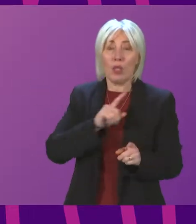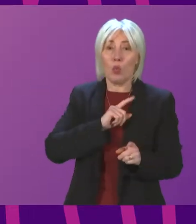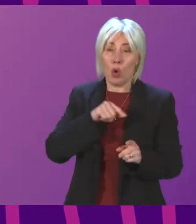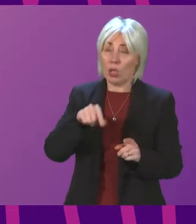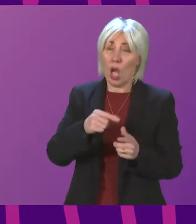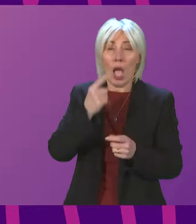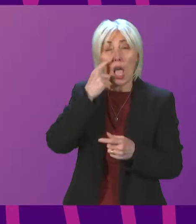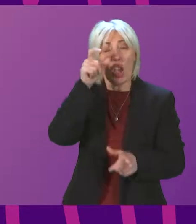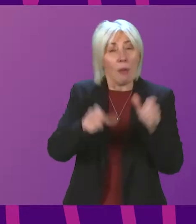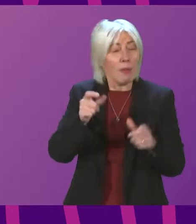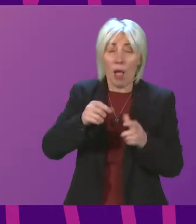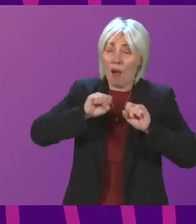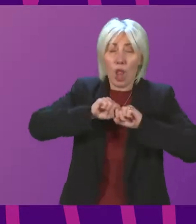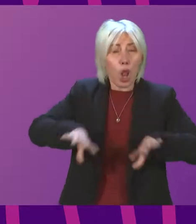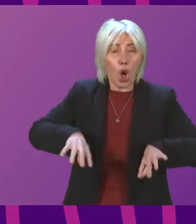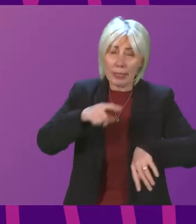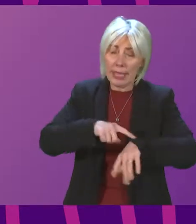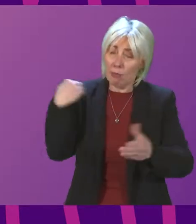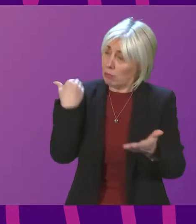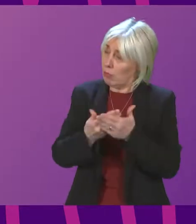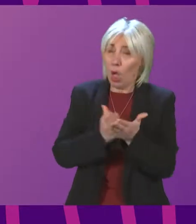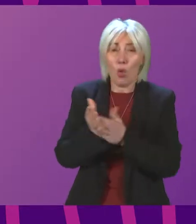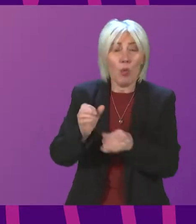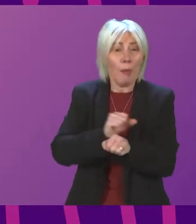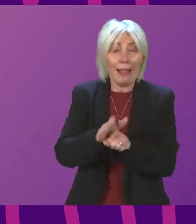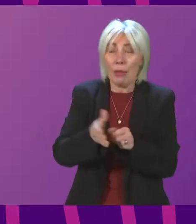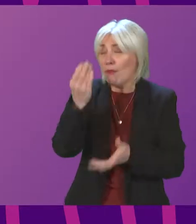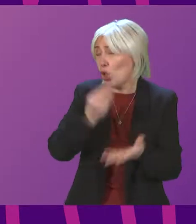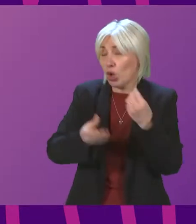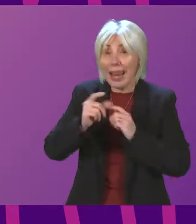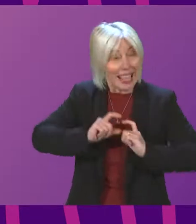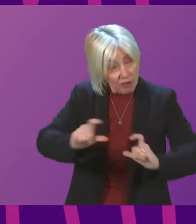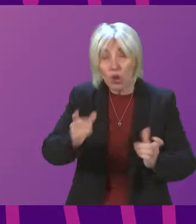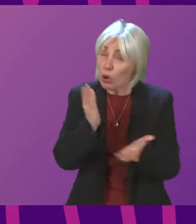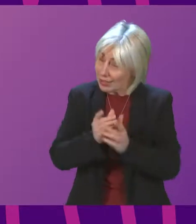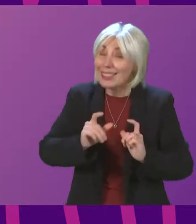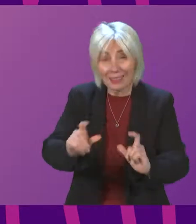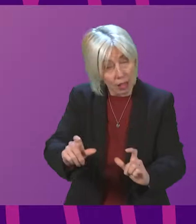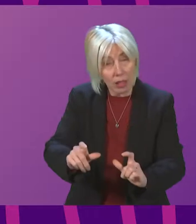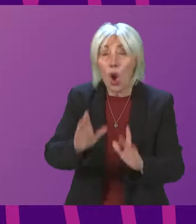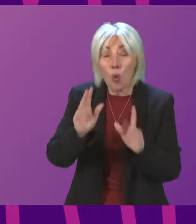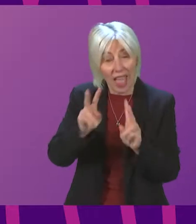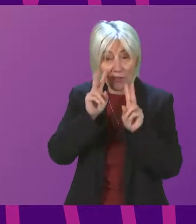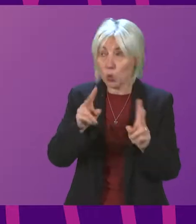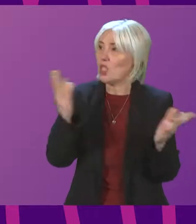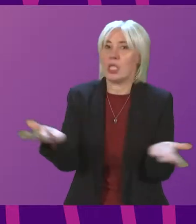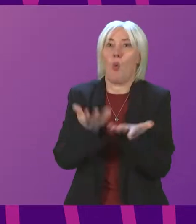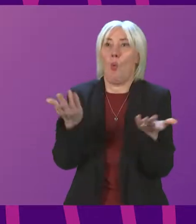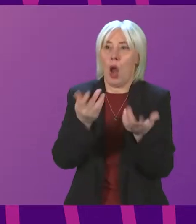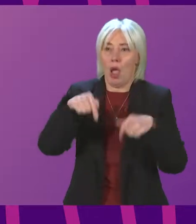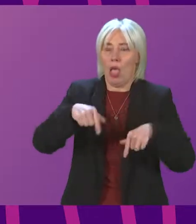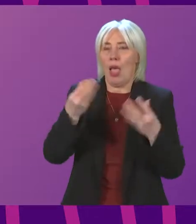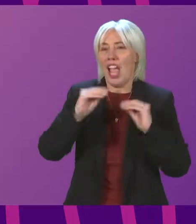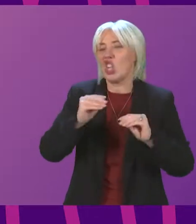incredible amounts of learning during the course of the pandemic and continue to do so. This has to be addressed somewhere within our education